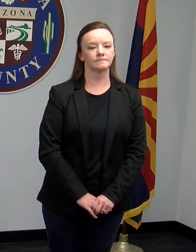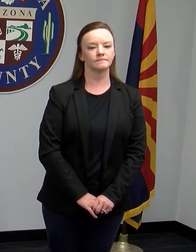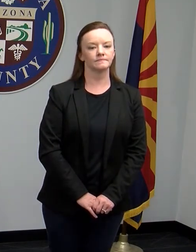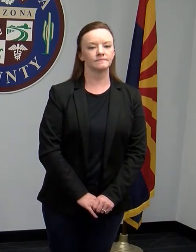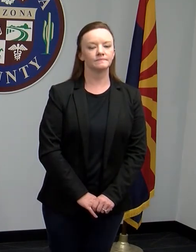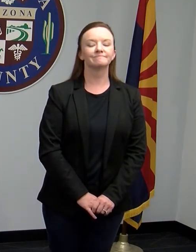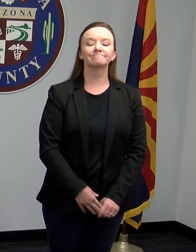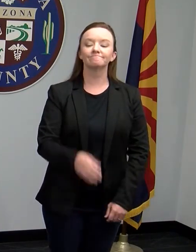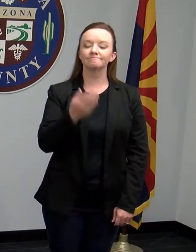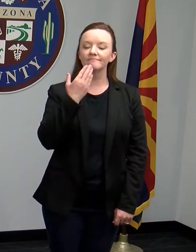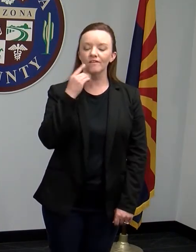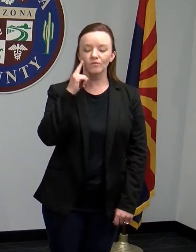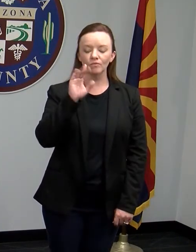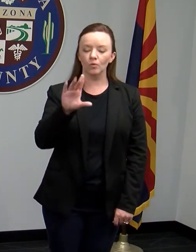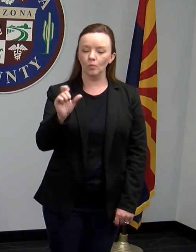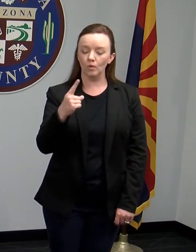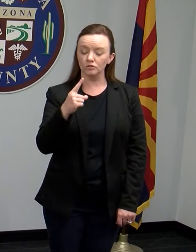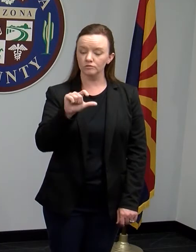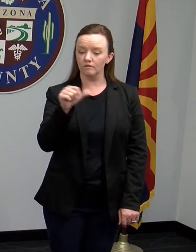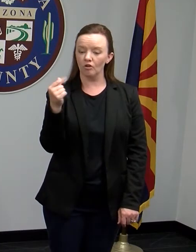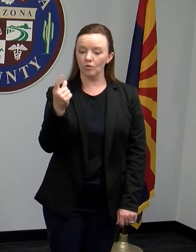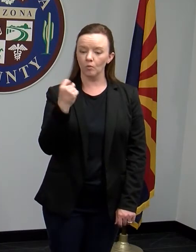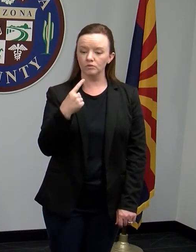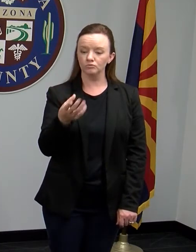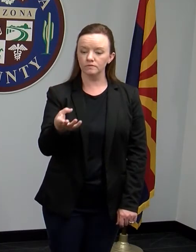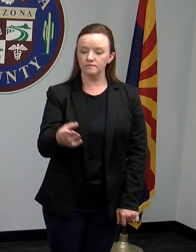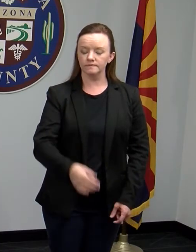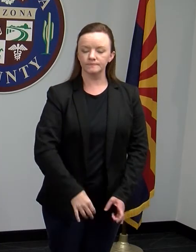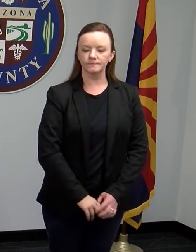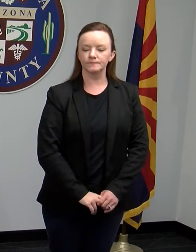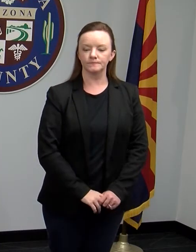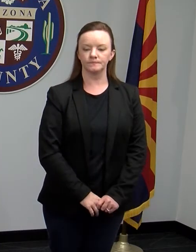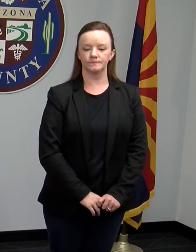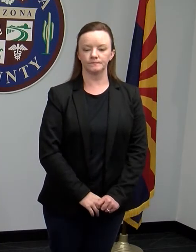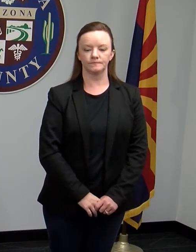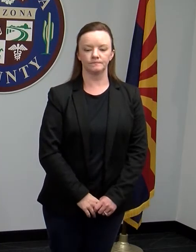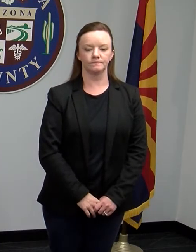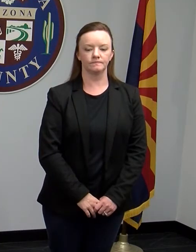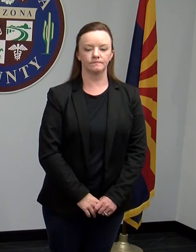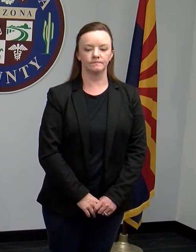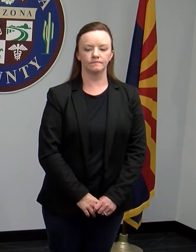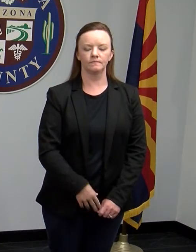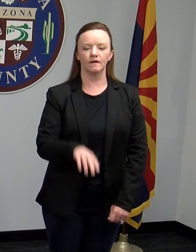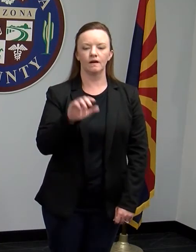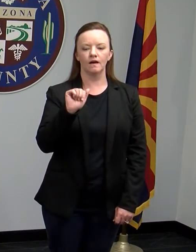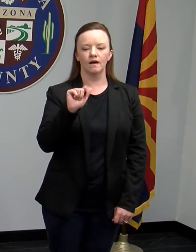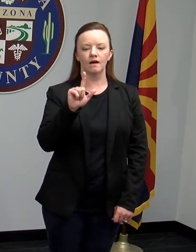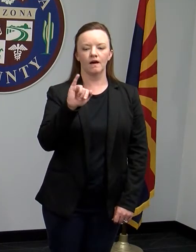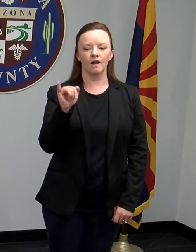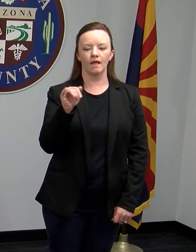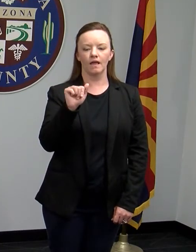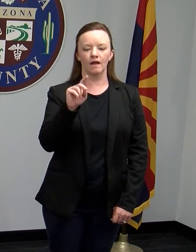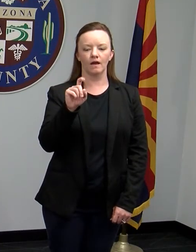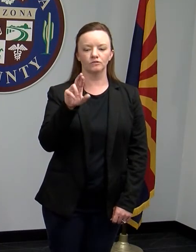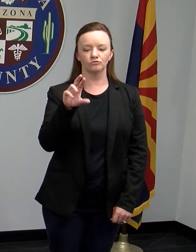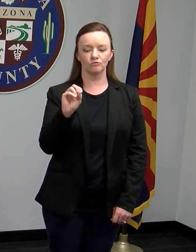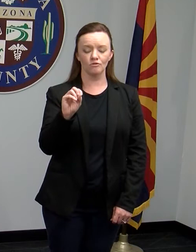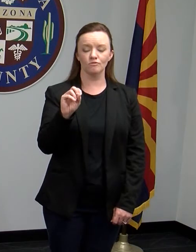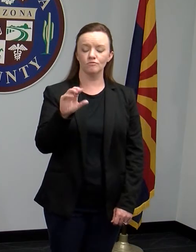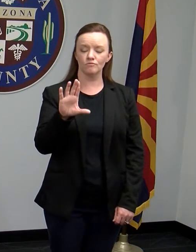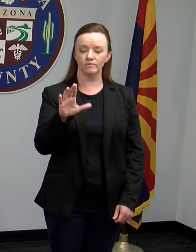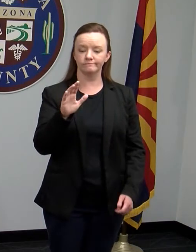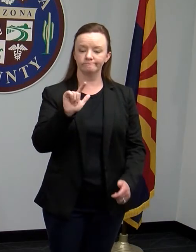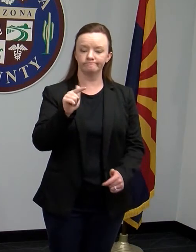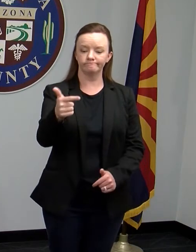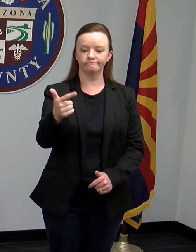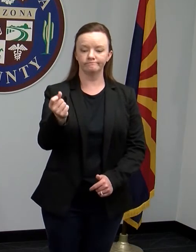estos you for the question chad do we have somebody else question from Aleandro barraona your microphone slide